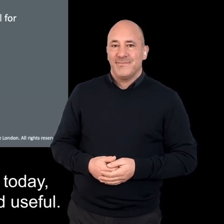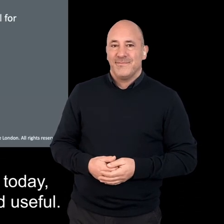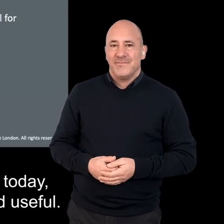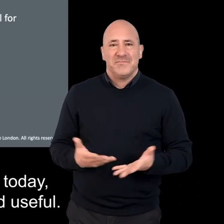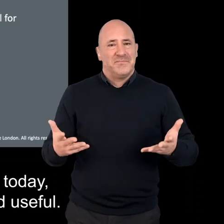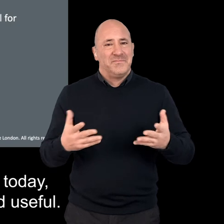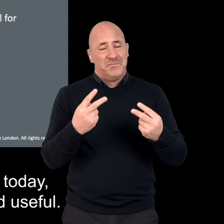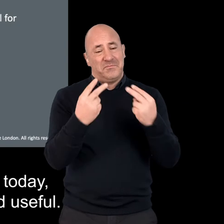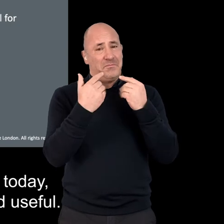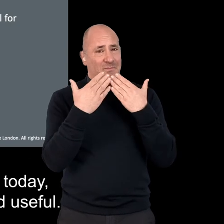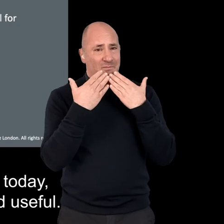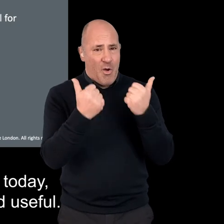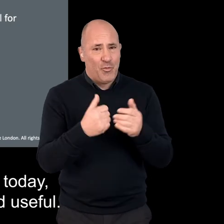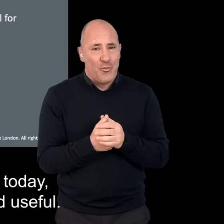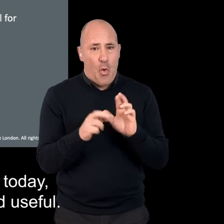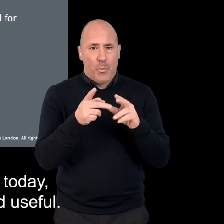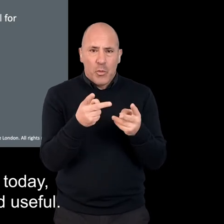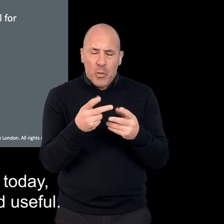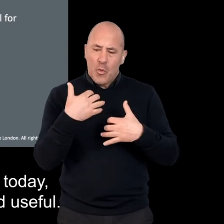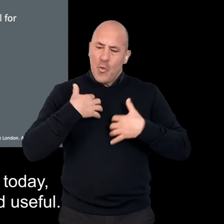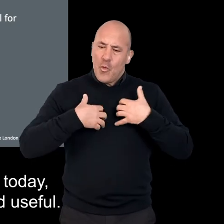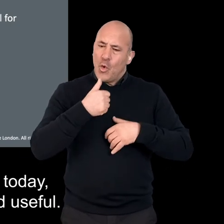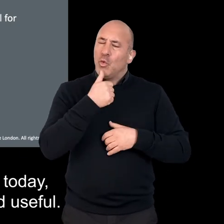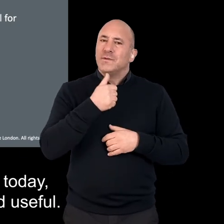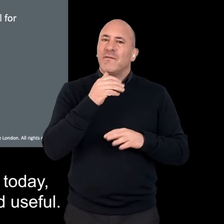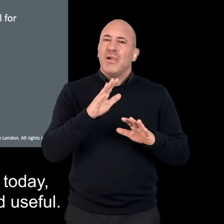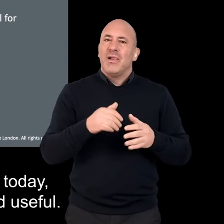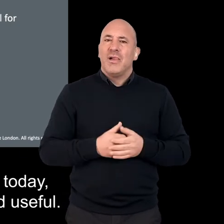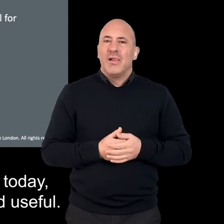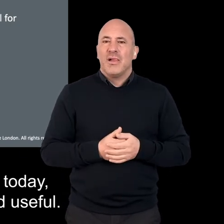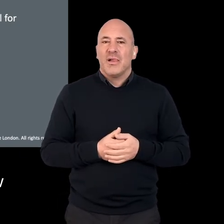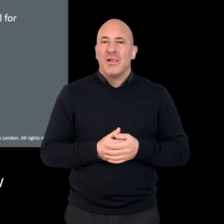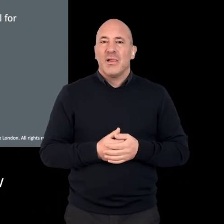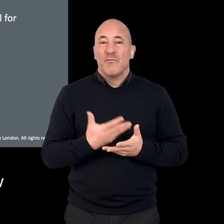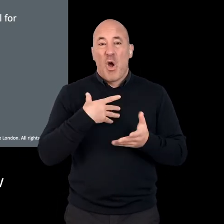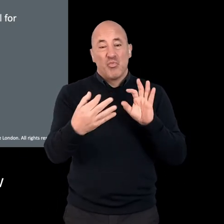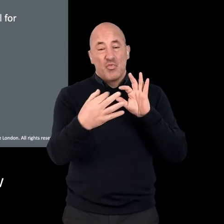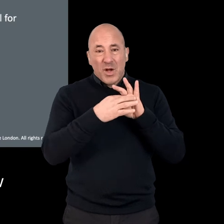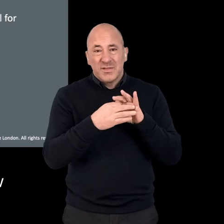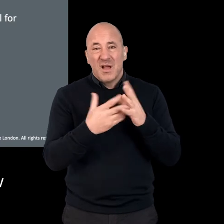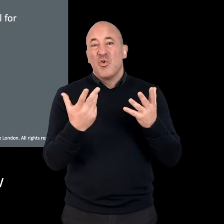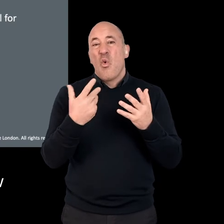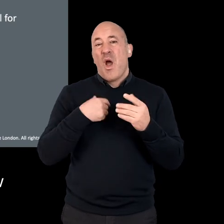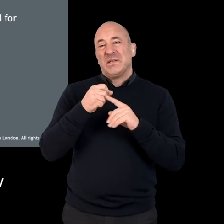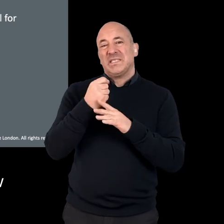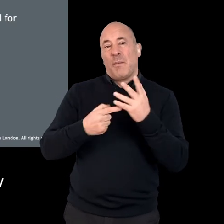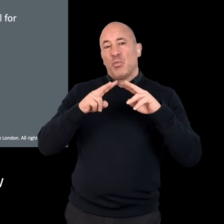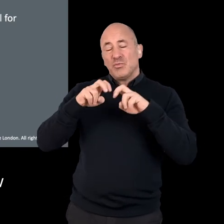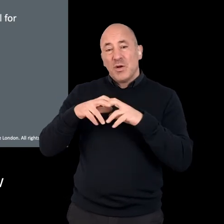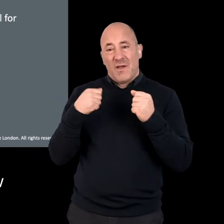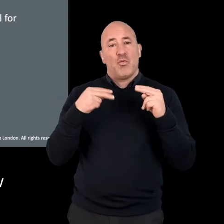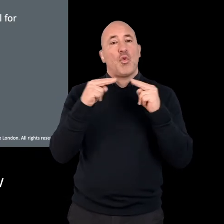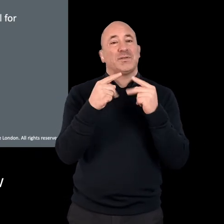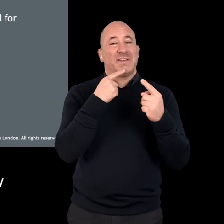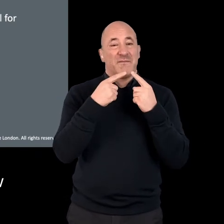Thank you very much for listening today. We hope you find it interesting and useful. My contact details